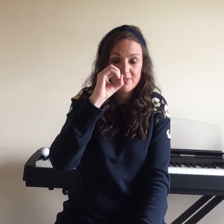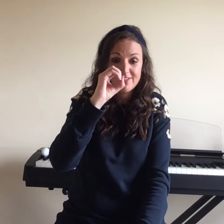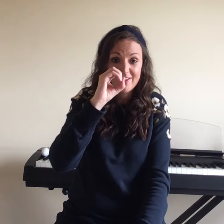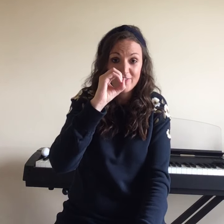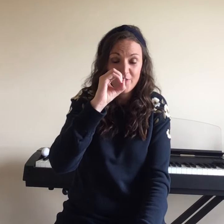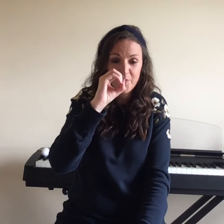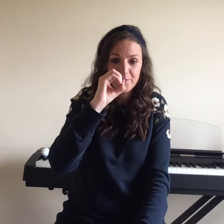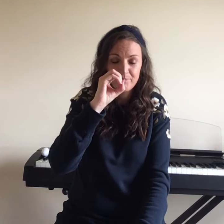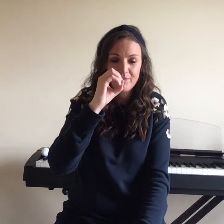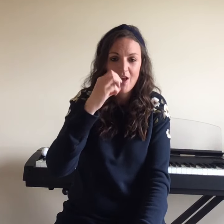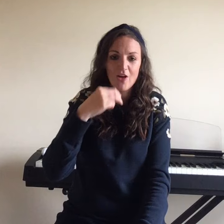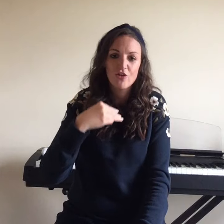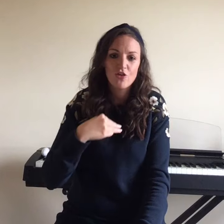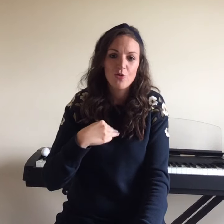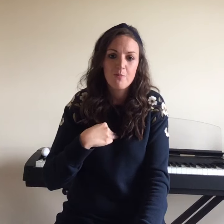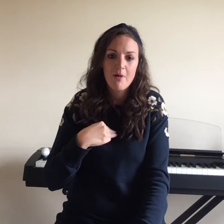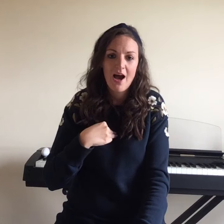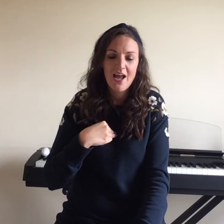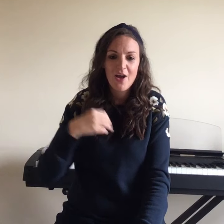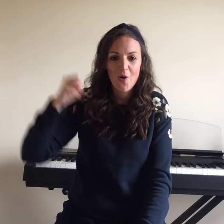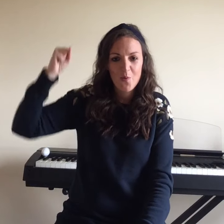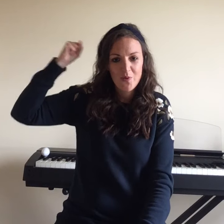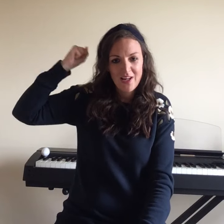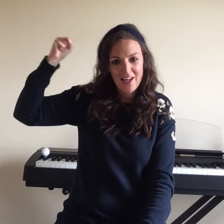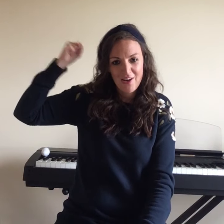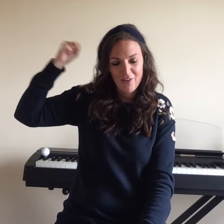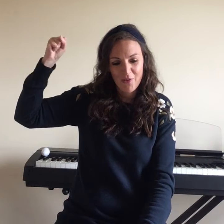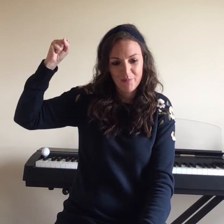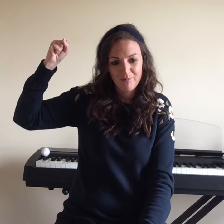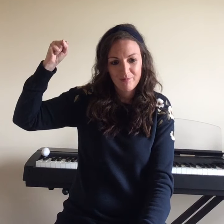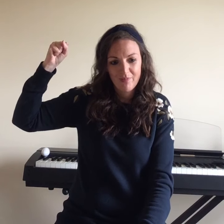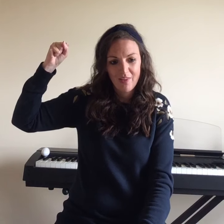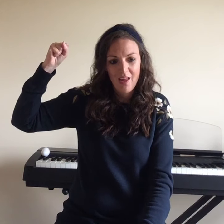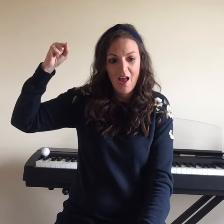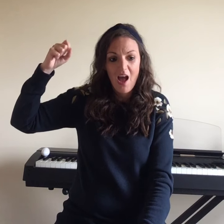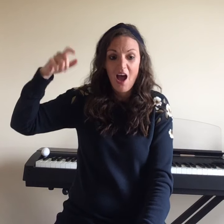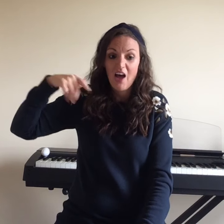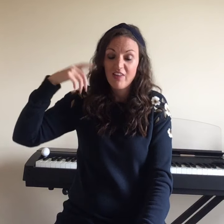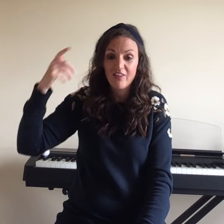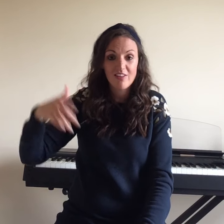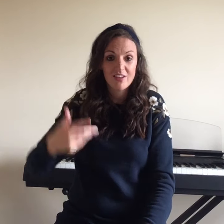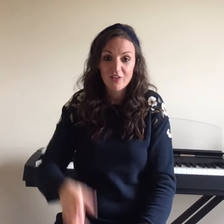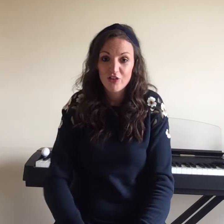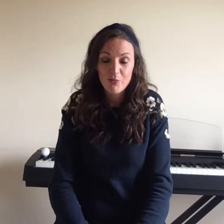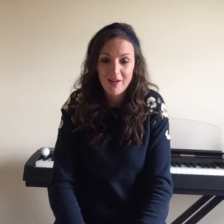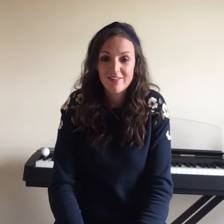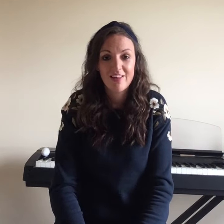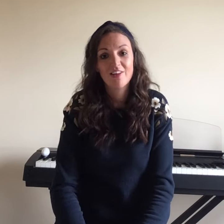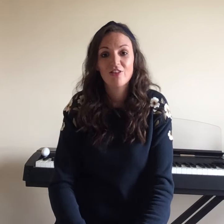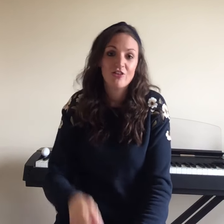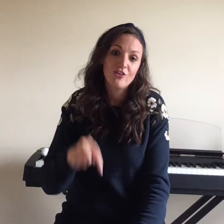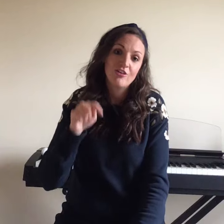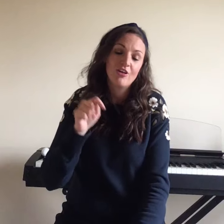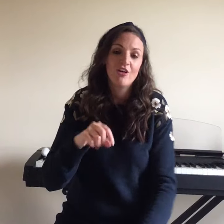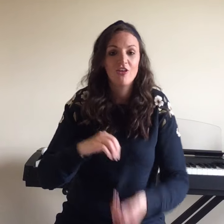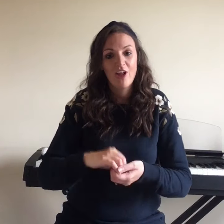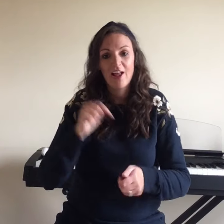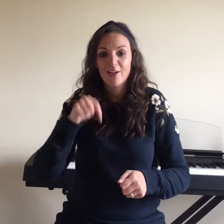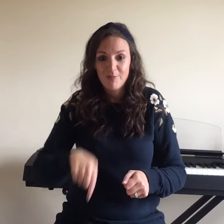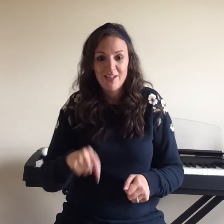zero to my own hero. And then that's it. It just repeats then to you held me